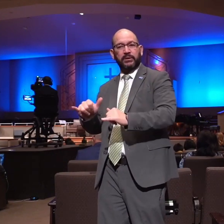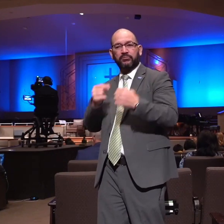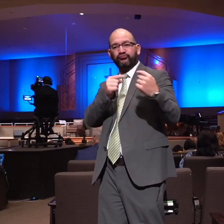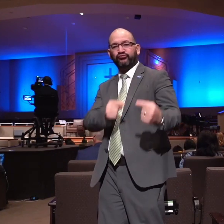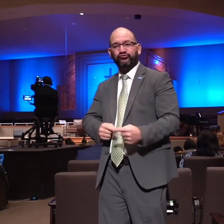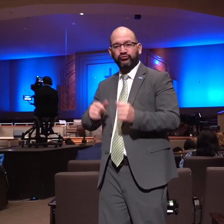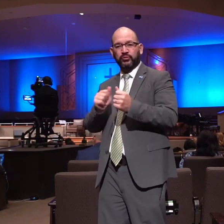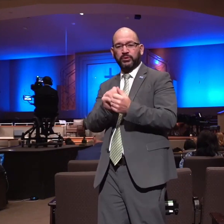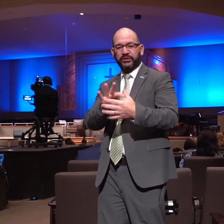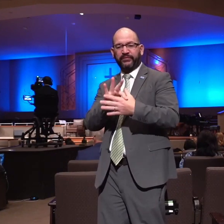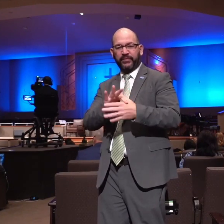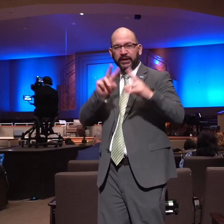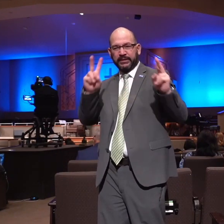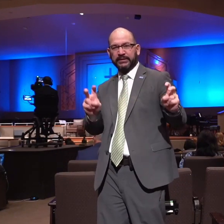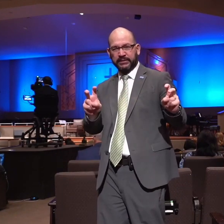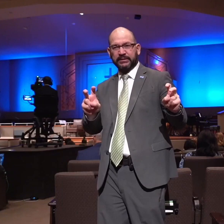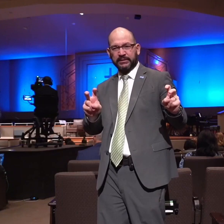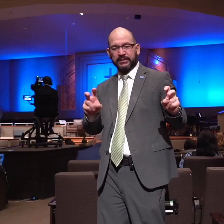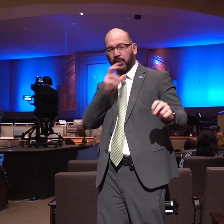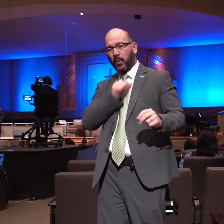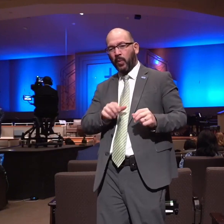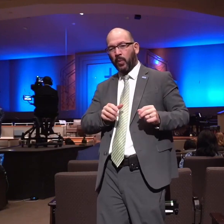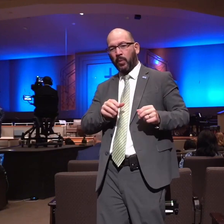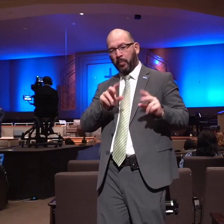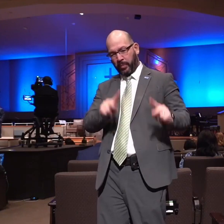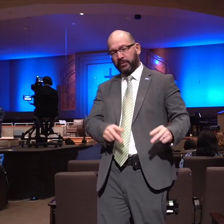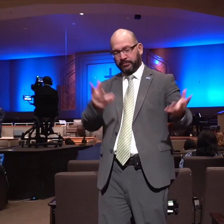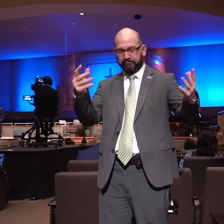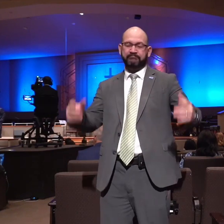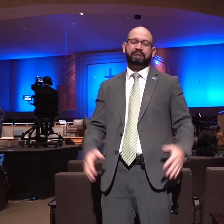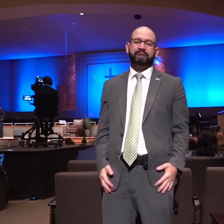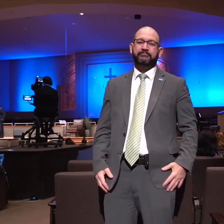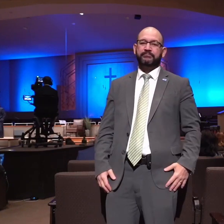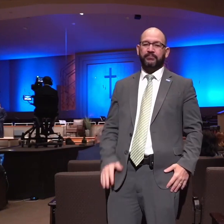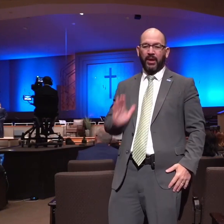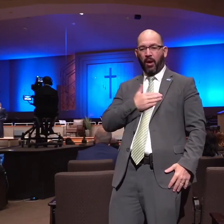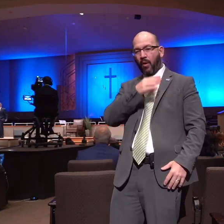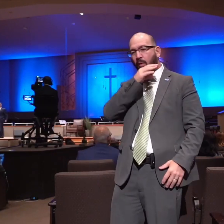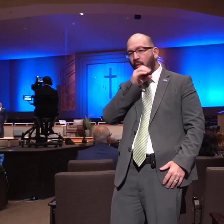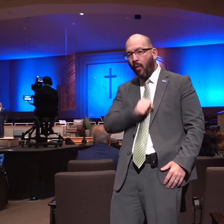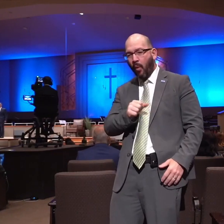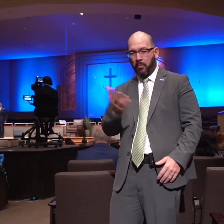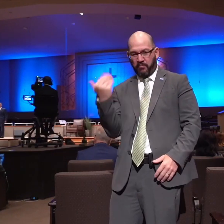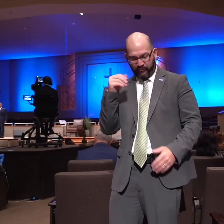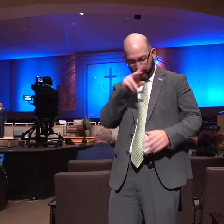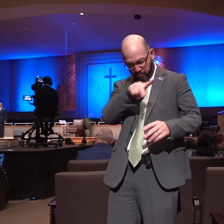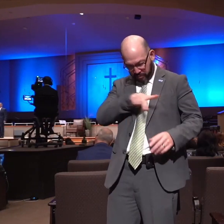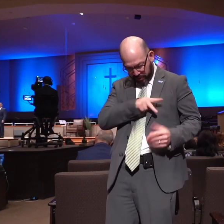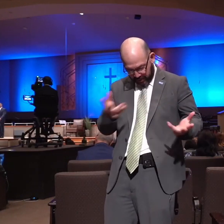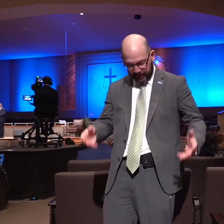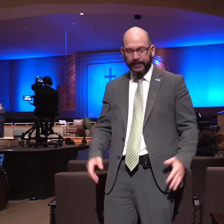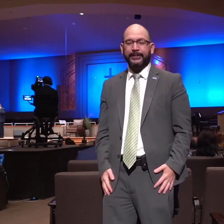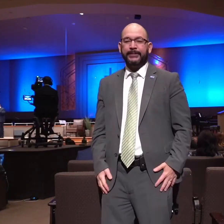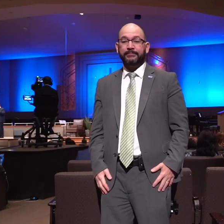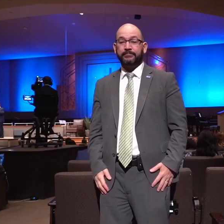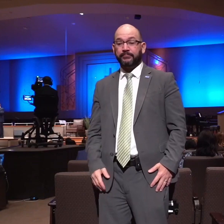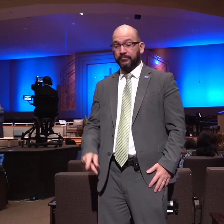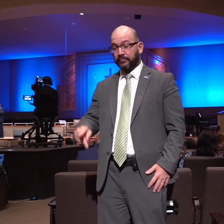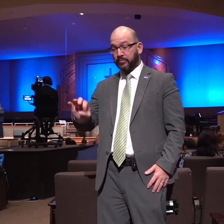the apostle paul is one of those men we admire greatly for his dedication to the